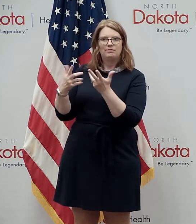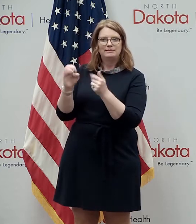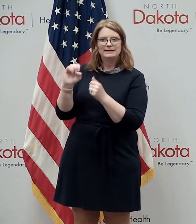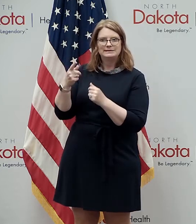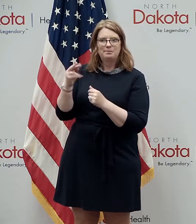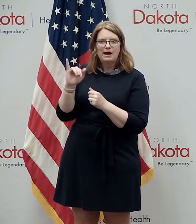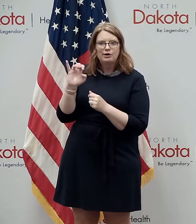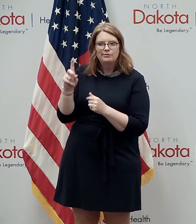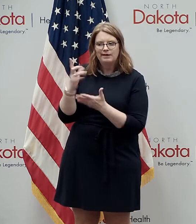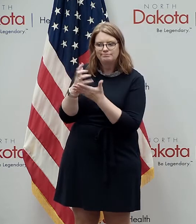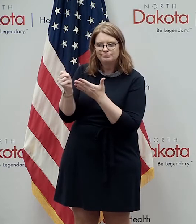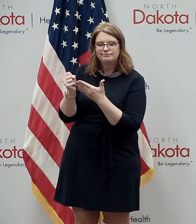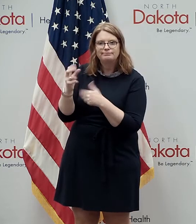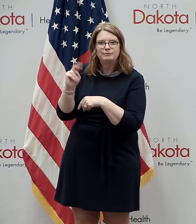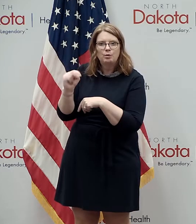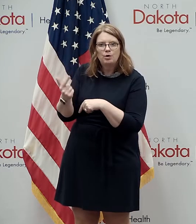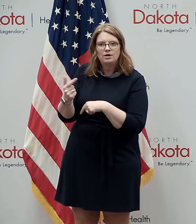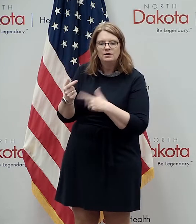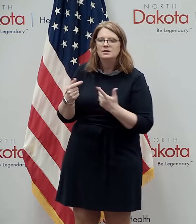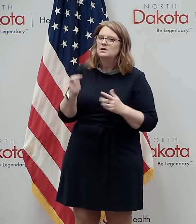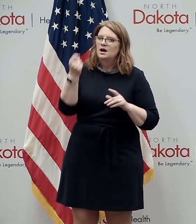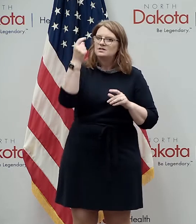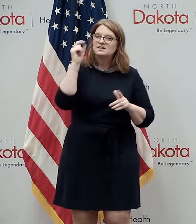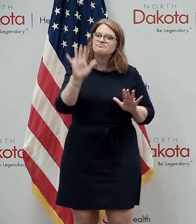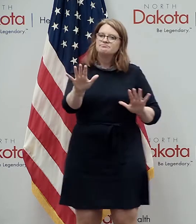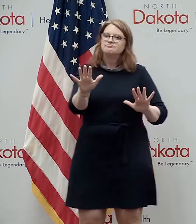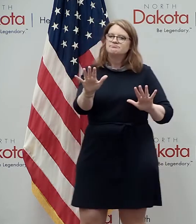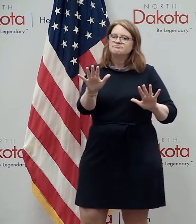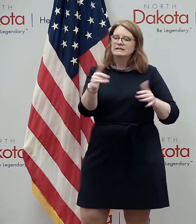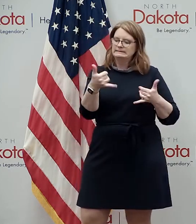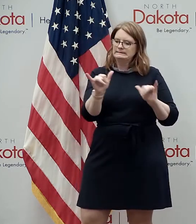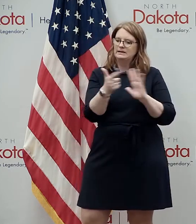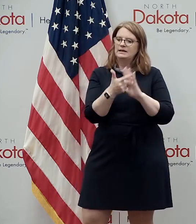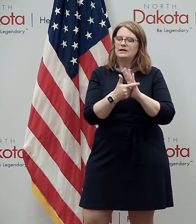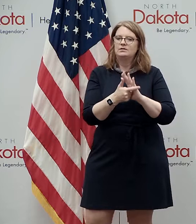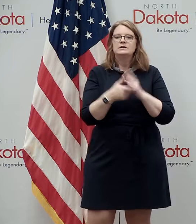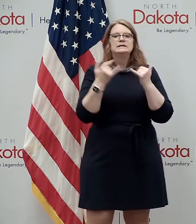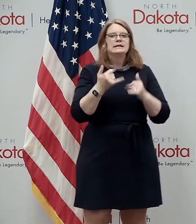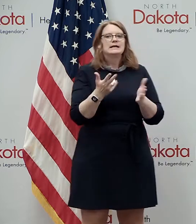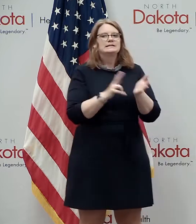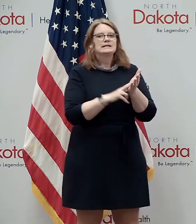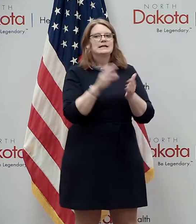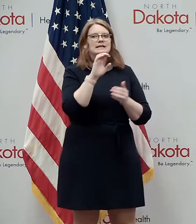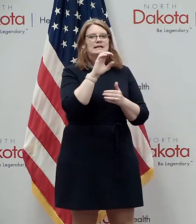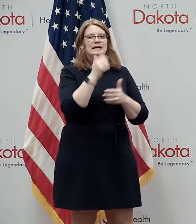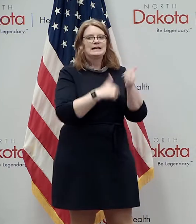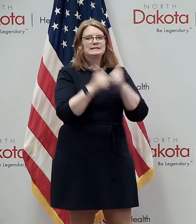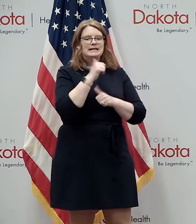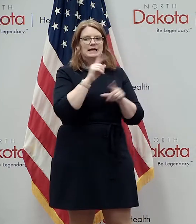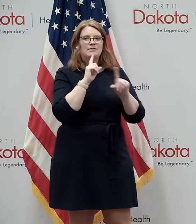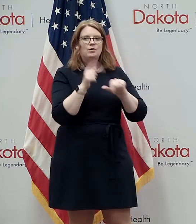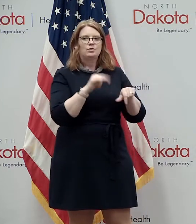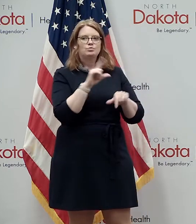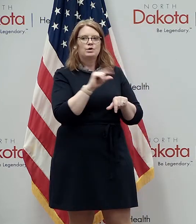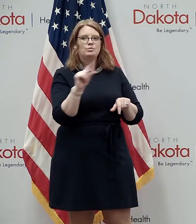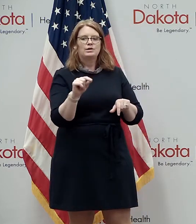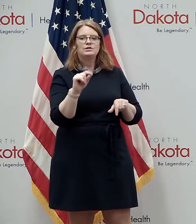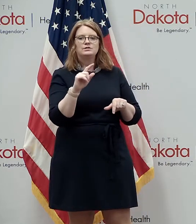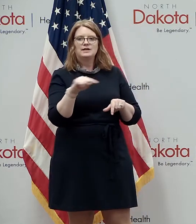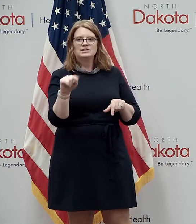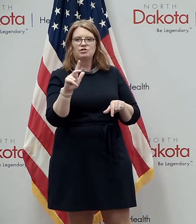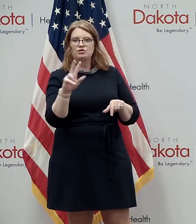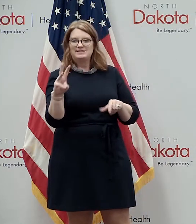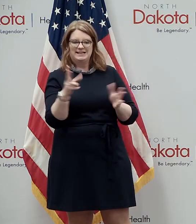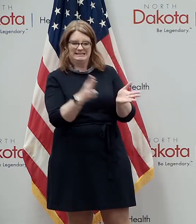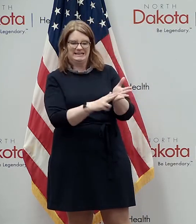still legal and still effective today i signed executive order 2020-36 this